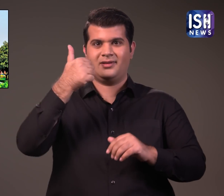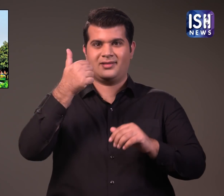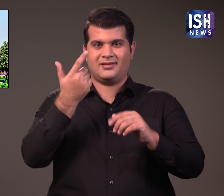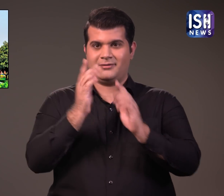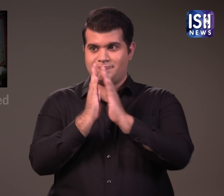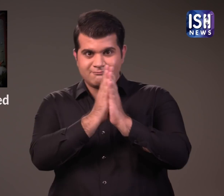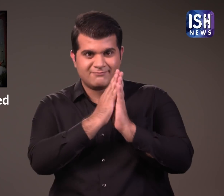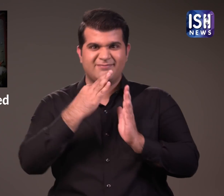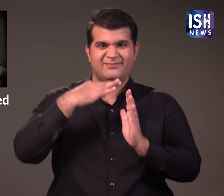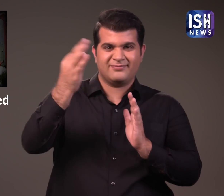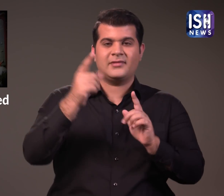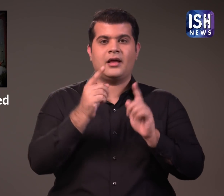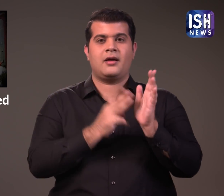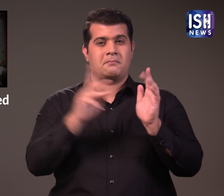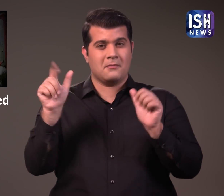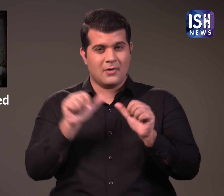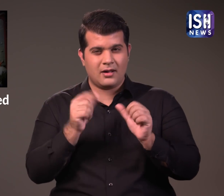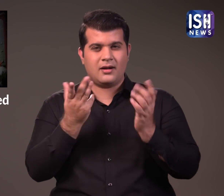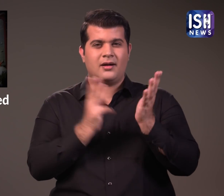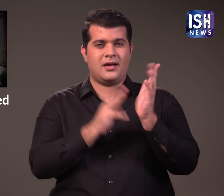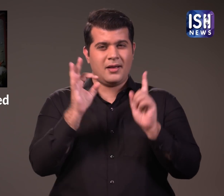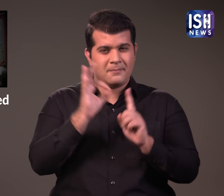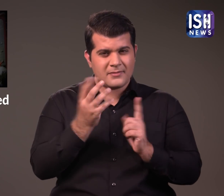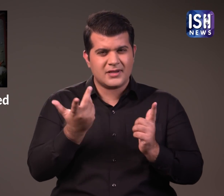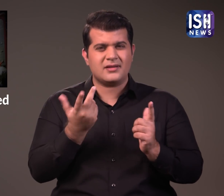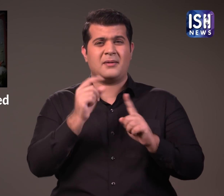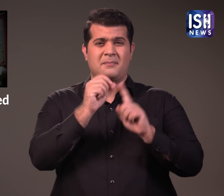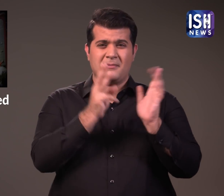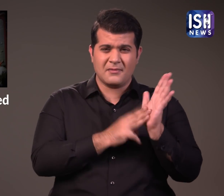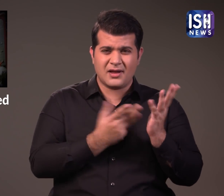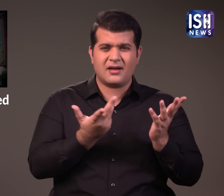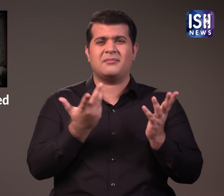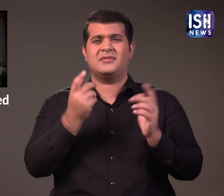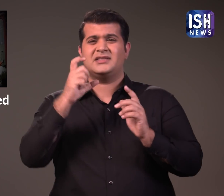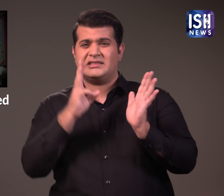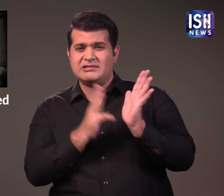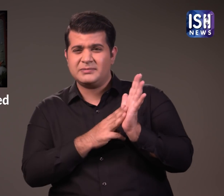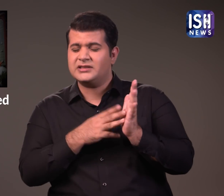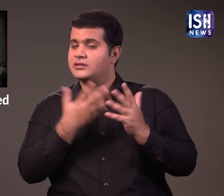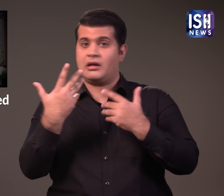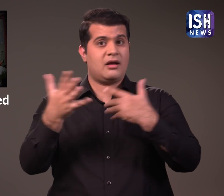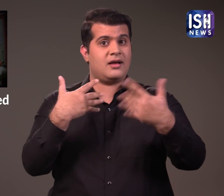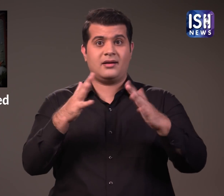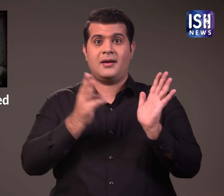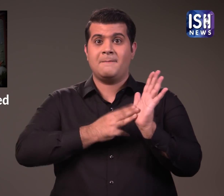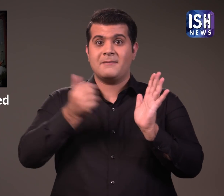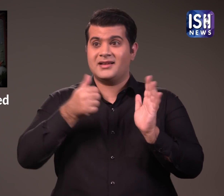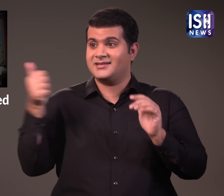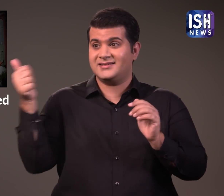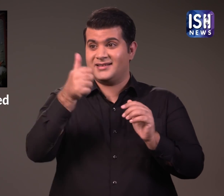advertisements and campaigns prior to elections for ministerial posts, they need to use their personal funds.